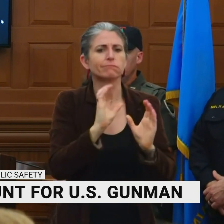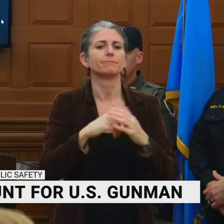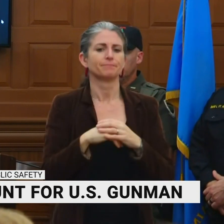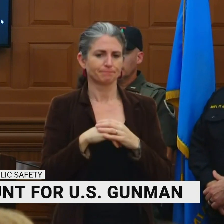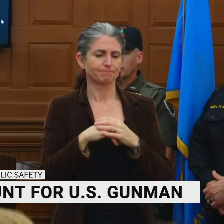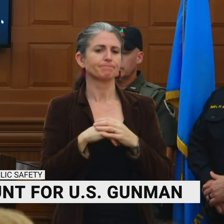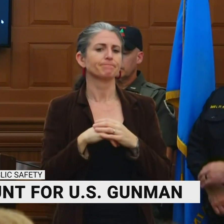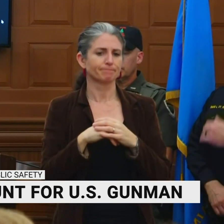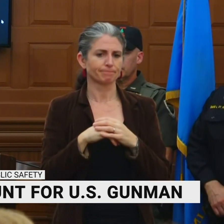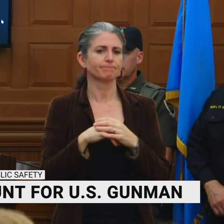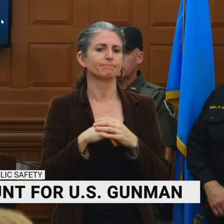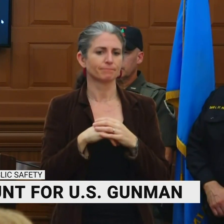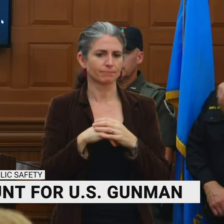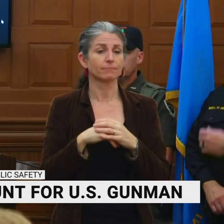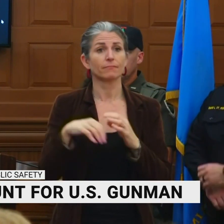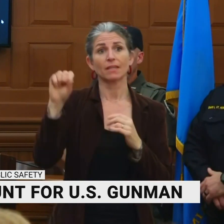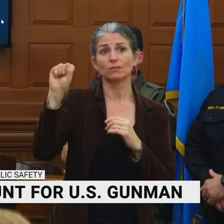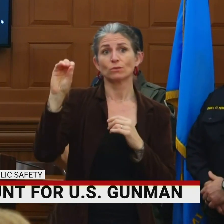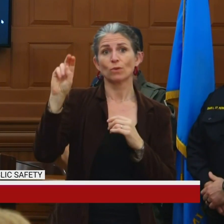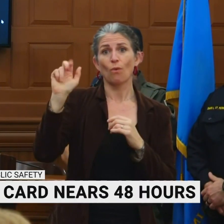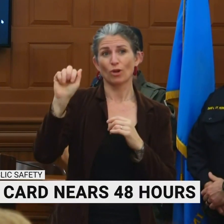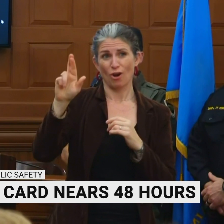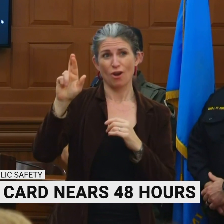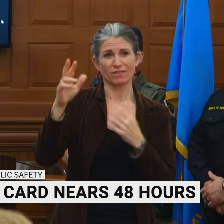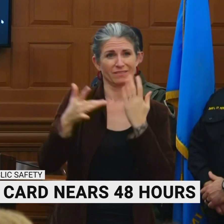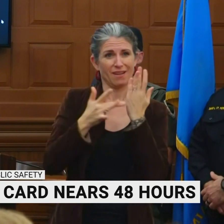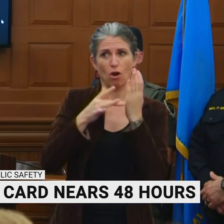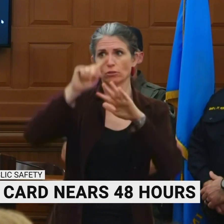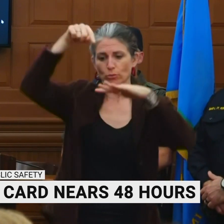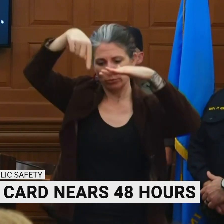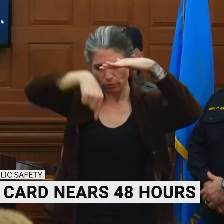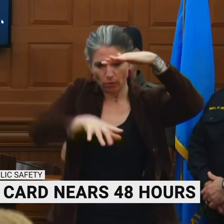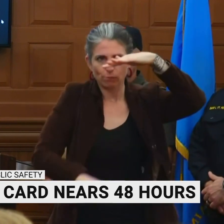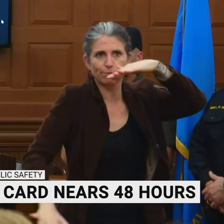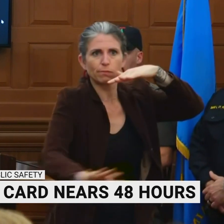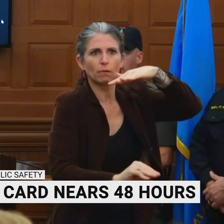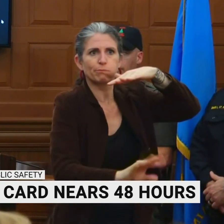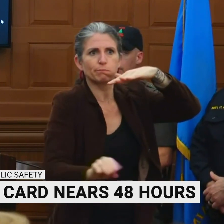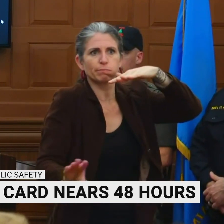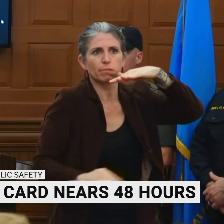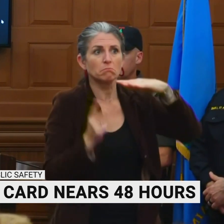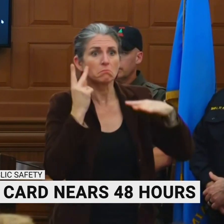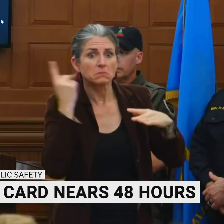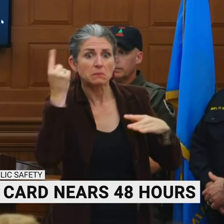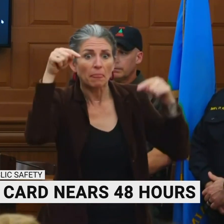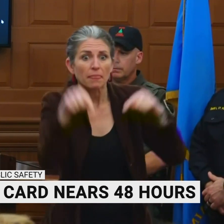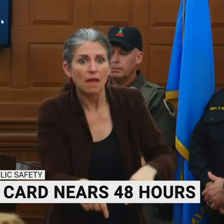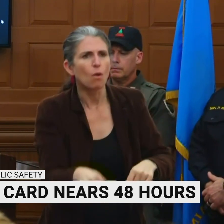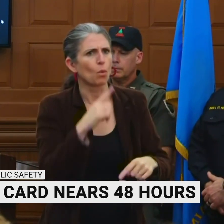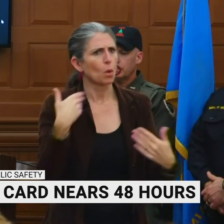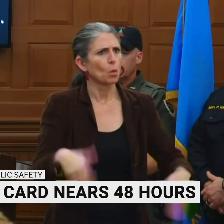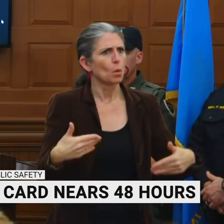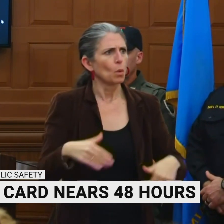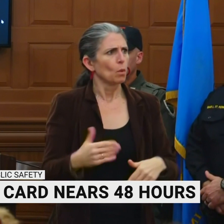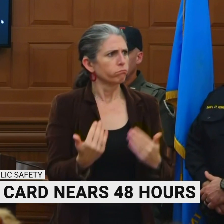That's time intensive. It's taken them a while to work through there. They want to make sure they do it right. So we're not going to finish that search this evening.